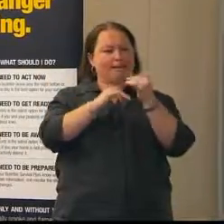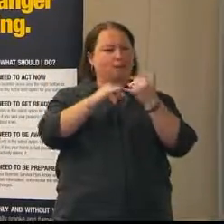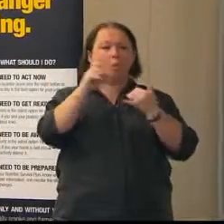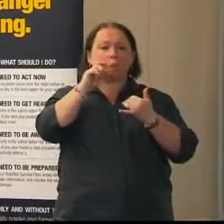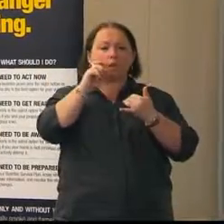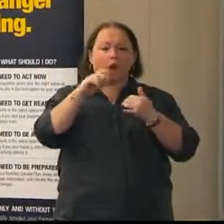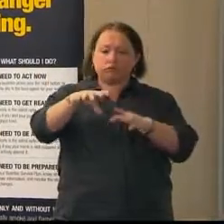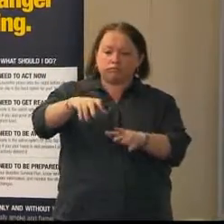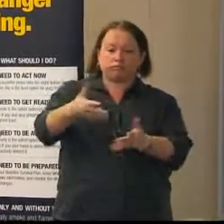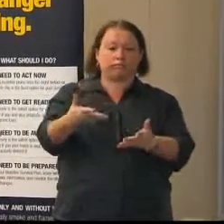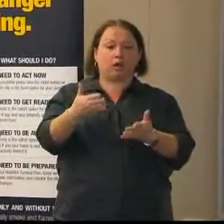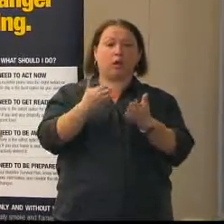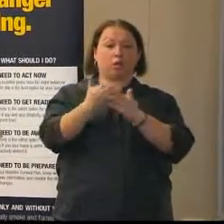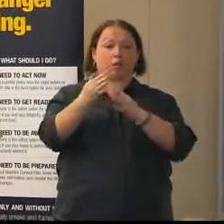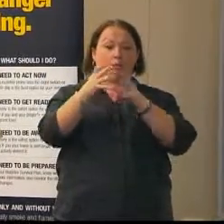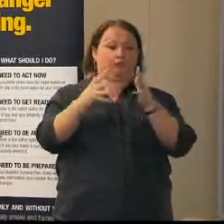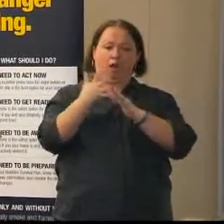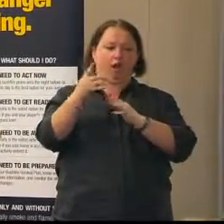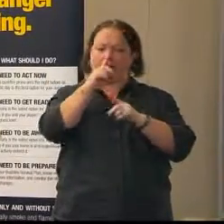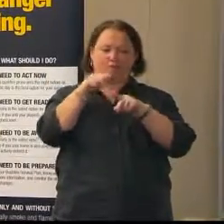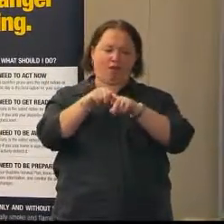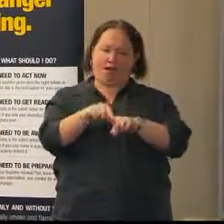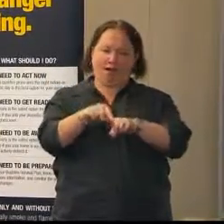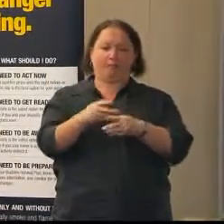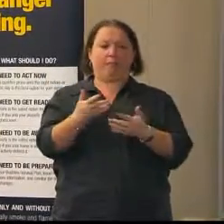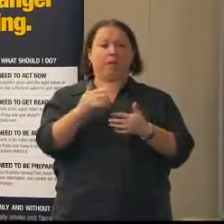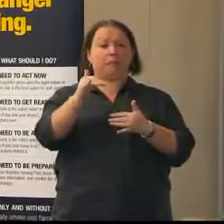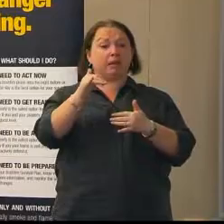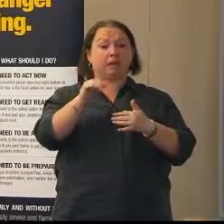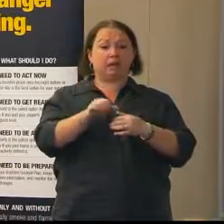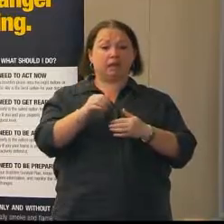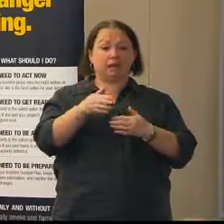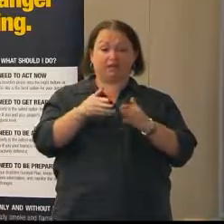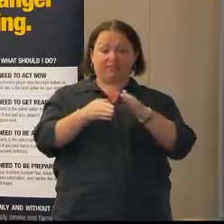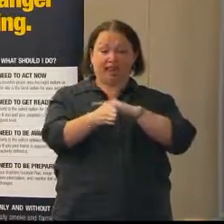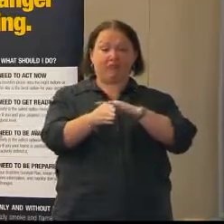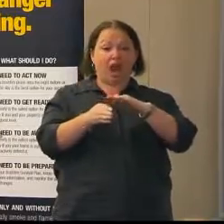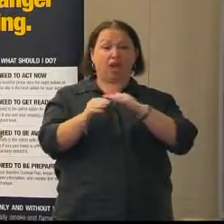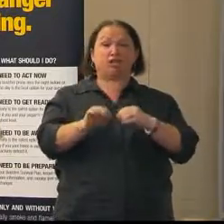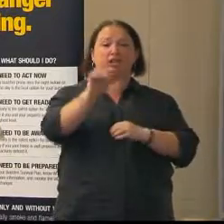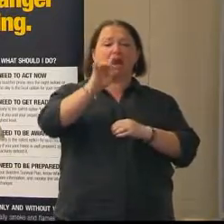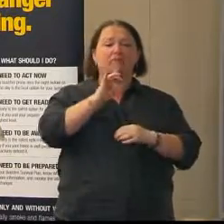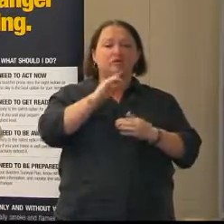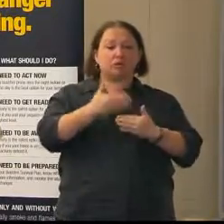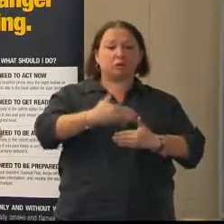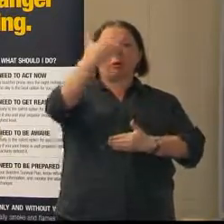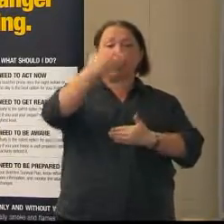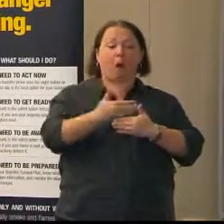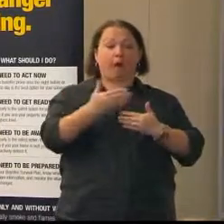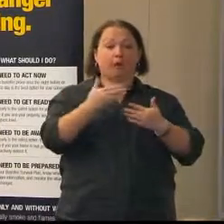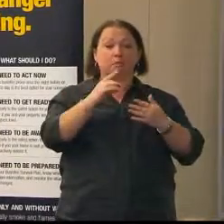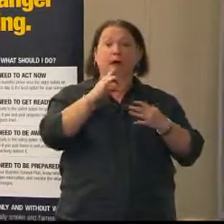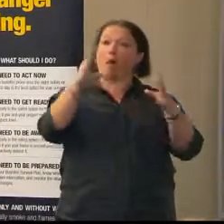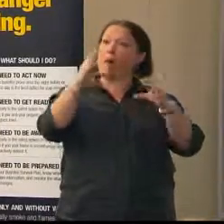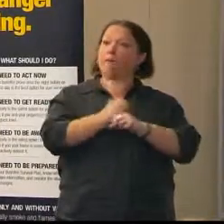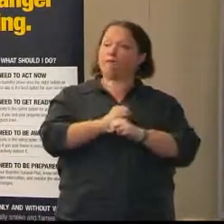a bushfire. And things as simple as the garage door. The electric garage door, if the power goes off,